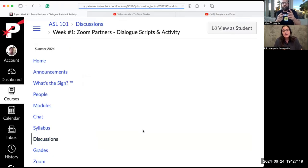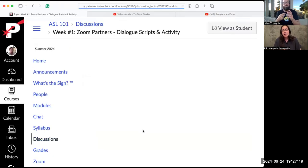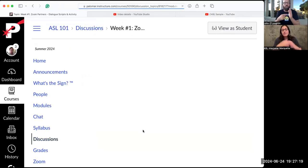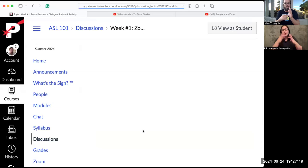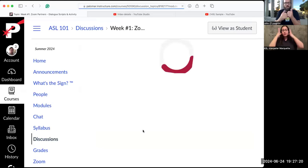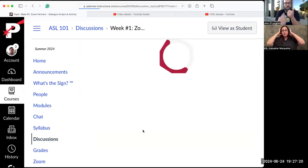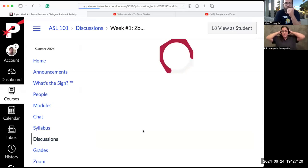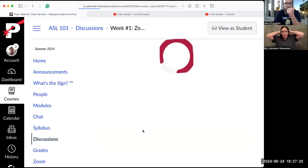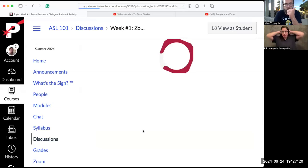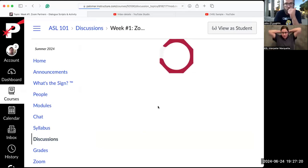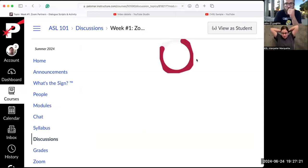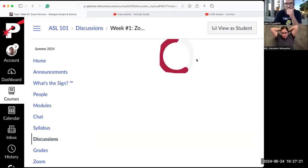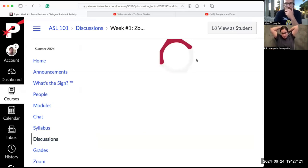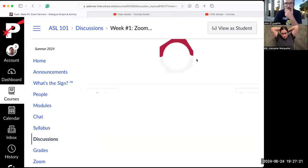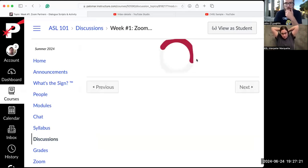If you're using this to upload.